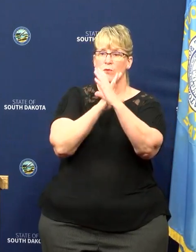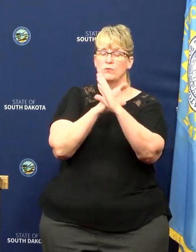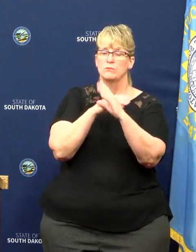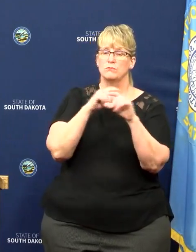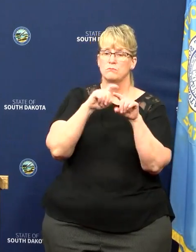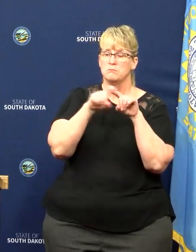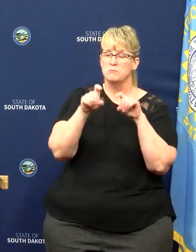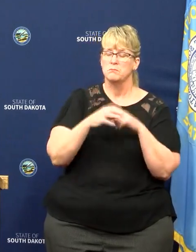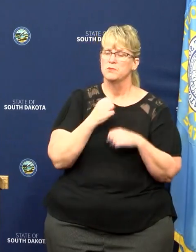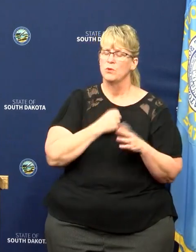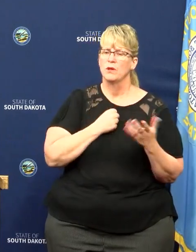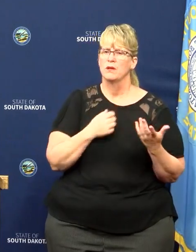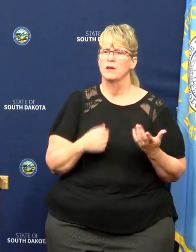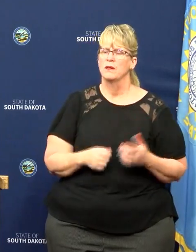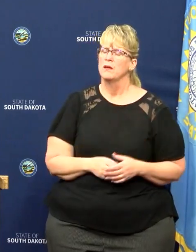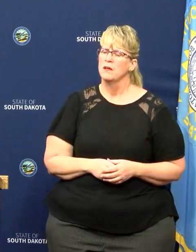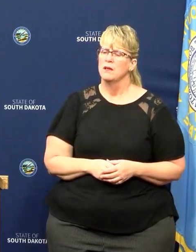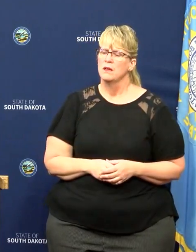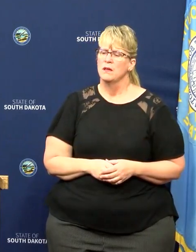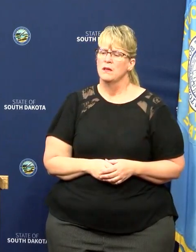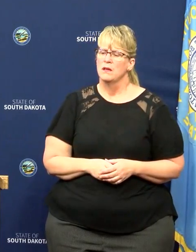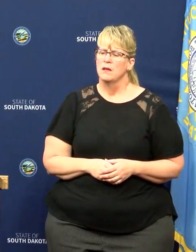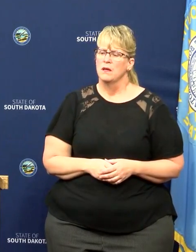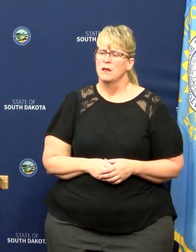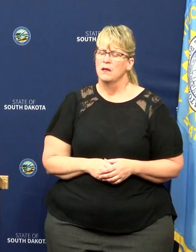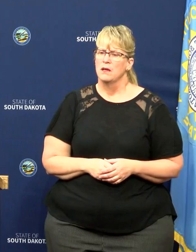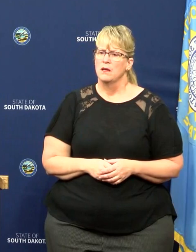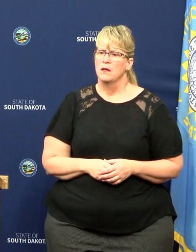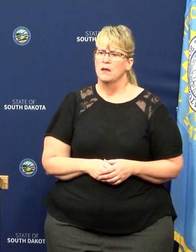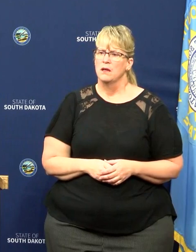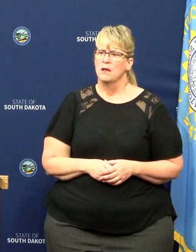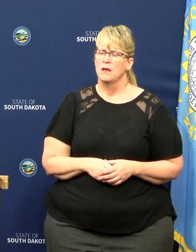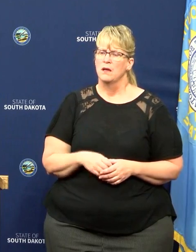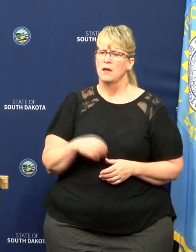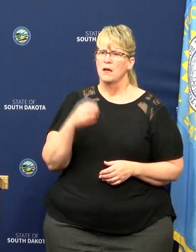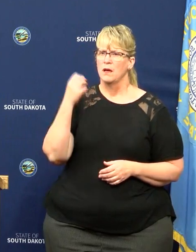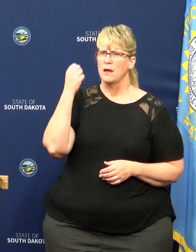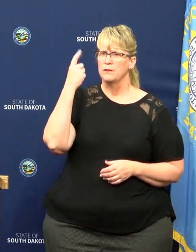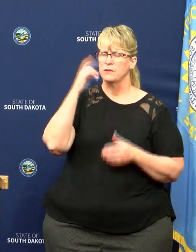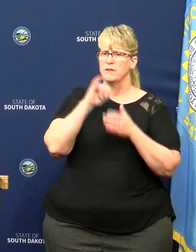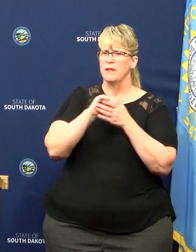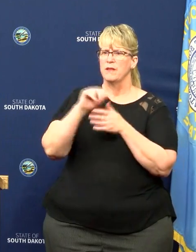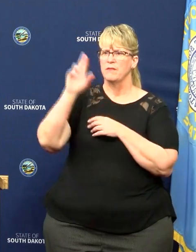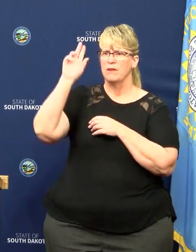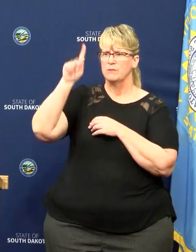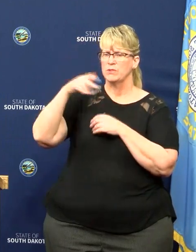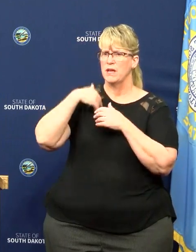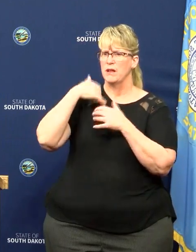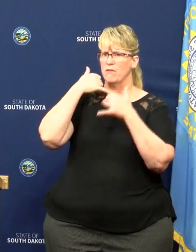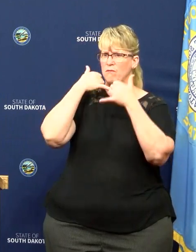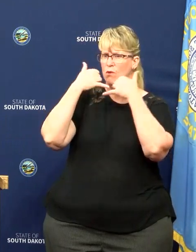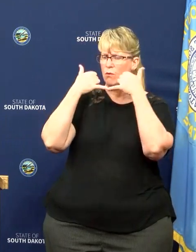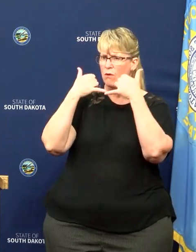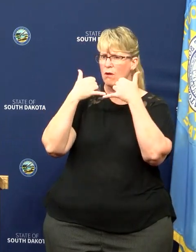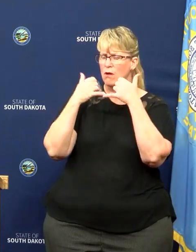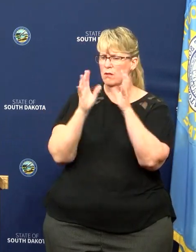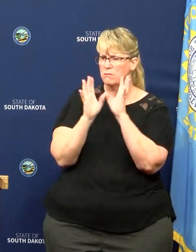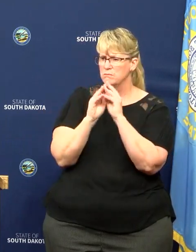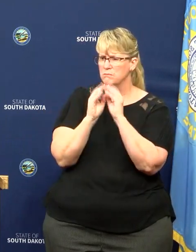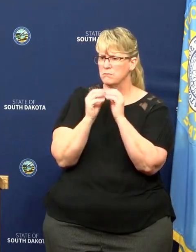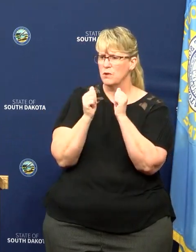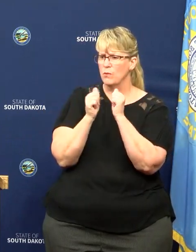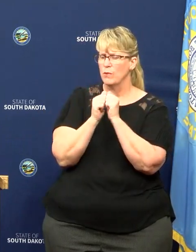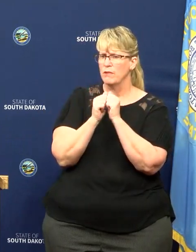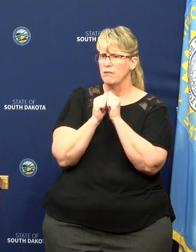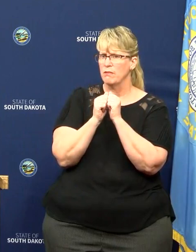All right. i understand that the vice president had a call with governors earlier today. I'm not sure that